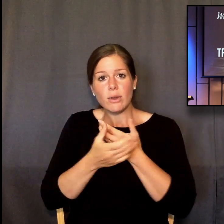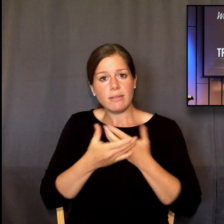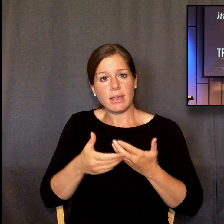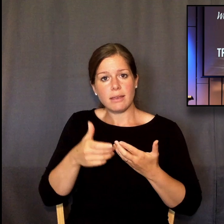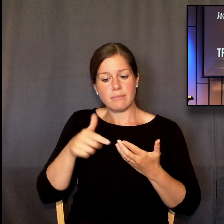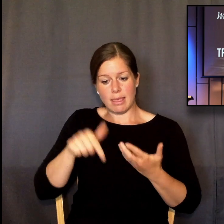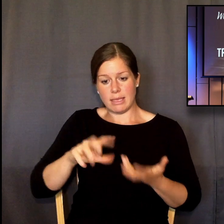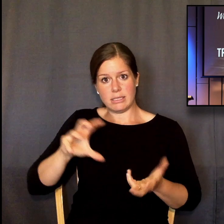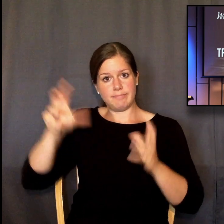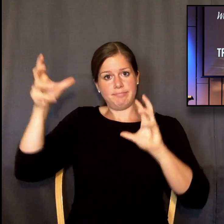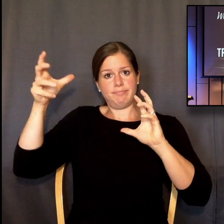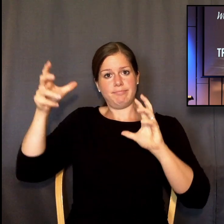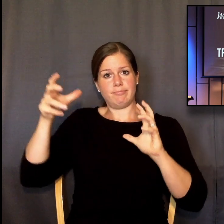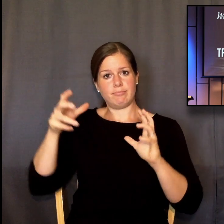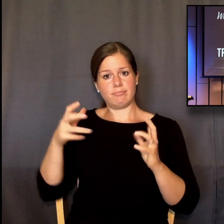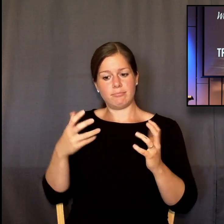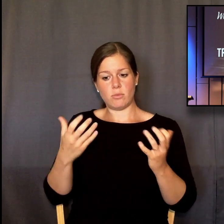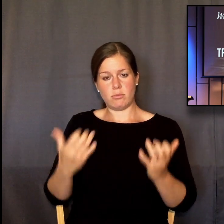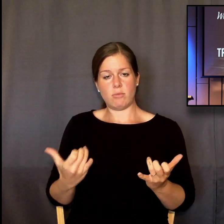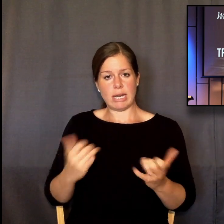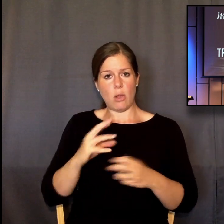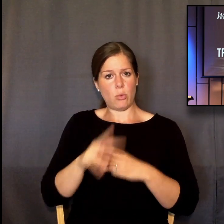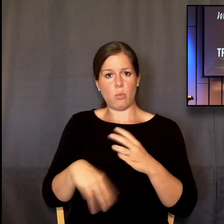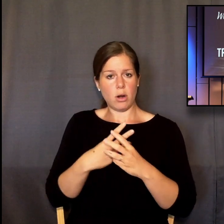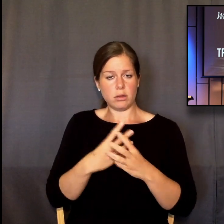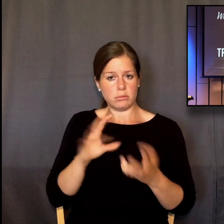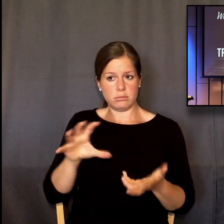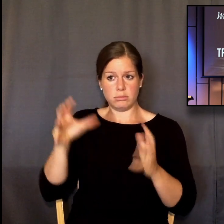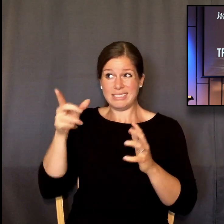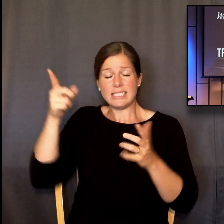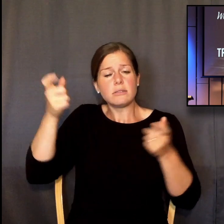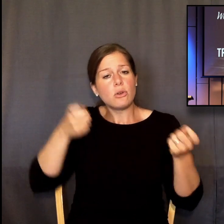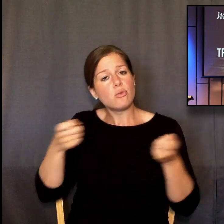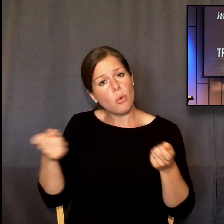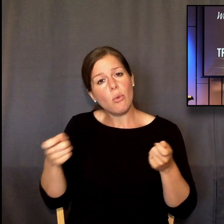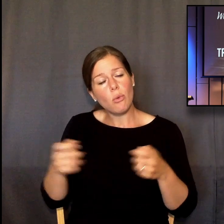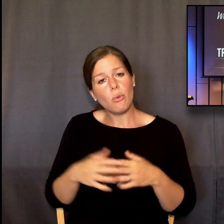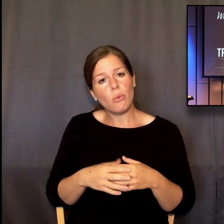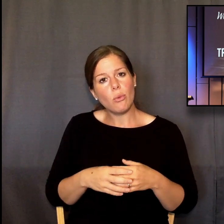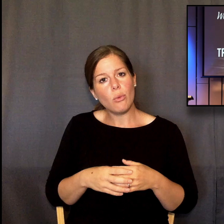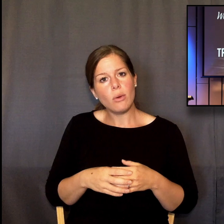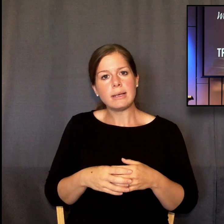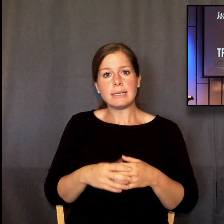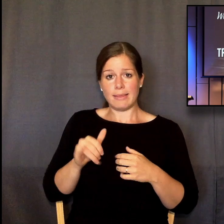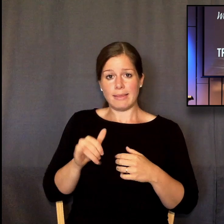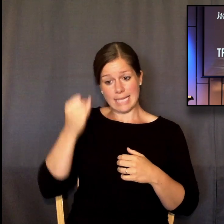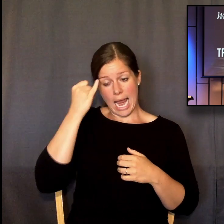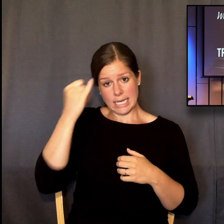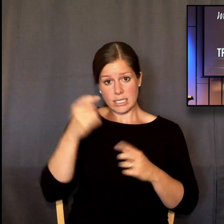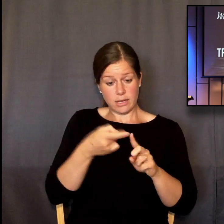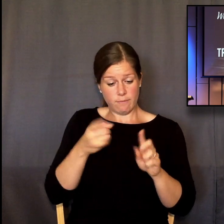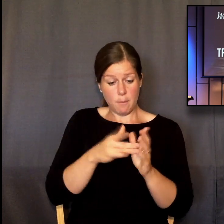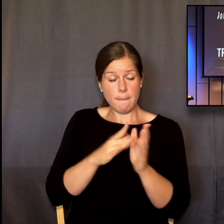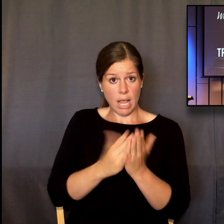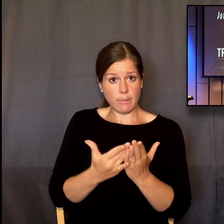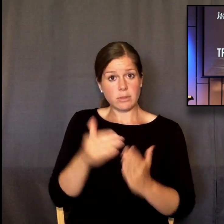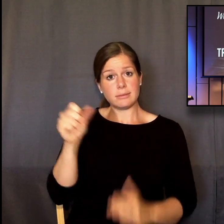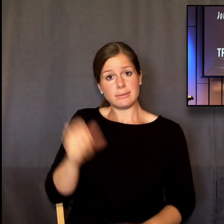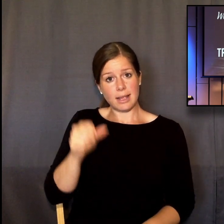pandemic. Now, it's not just, it's not just that the idea is biblical. I hope that after today that you're going to see that is, that you're going to see the